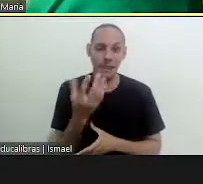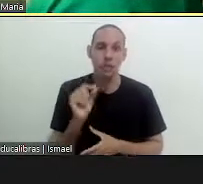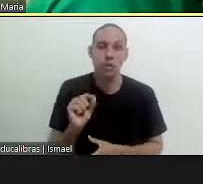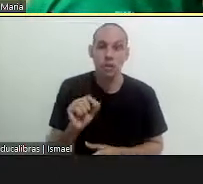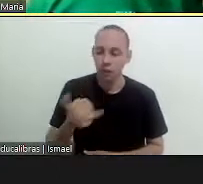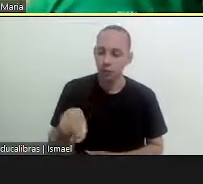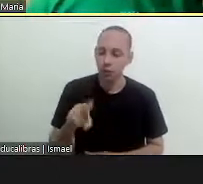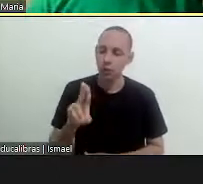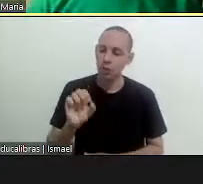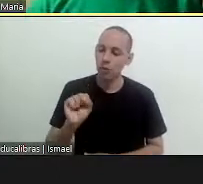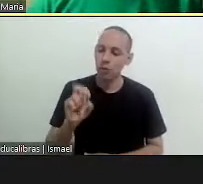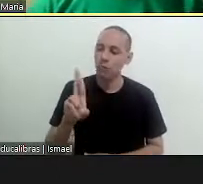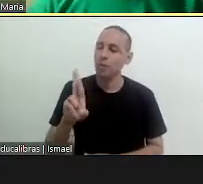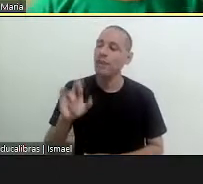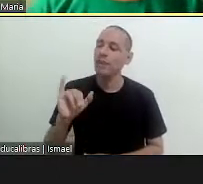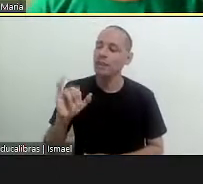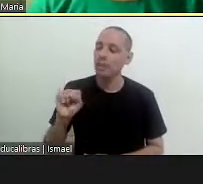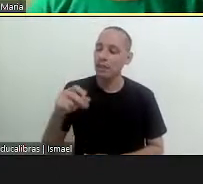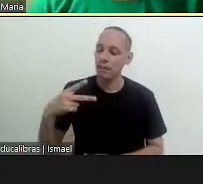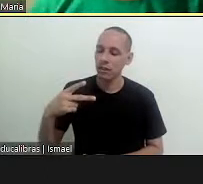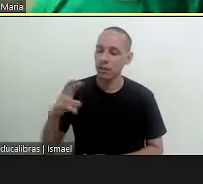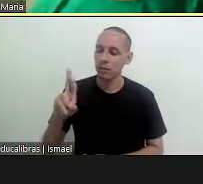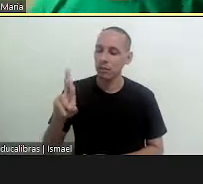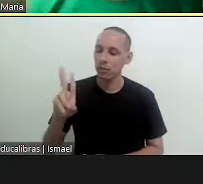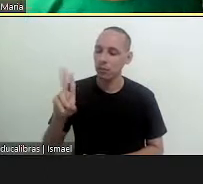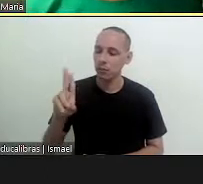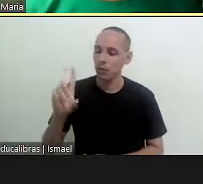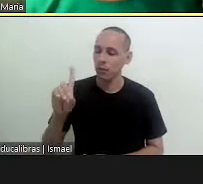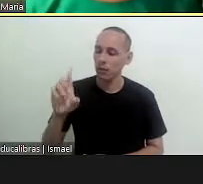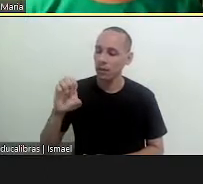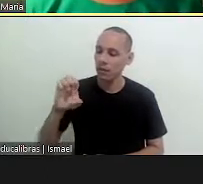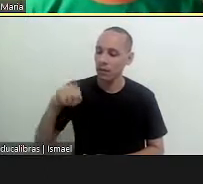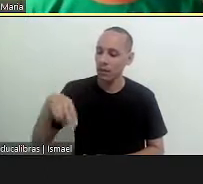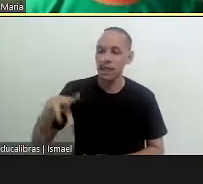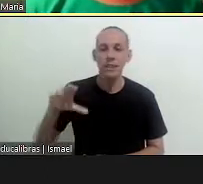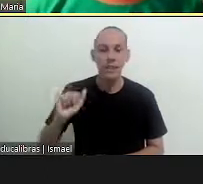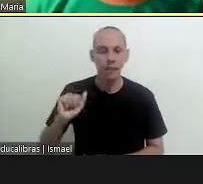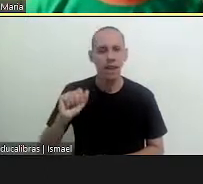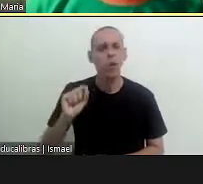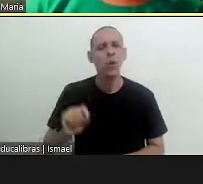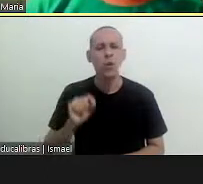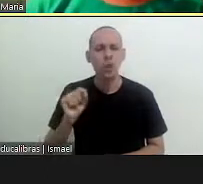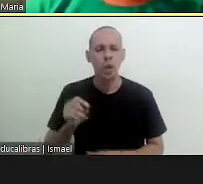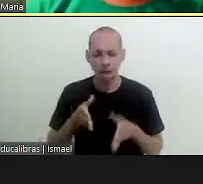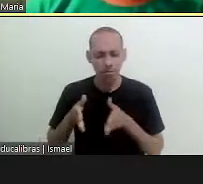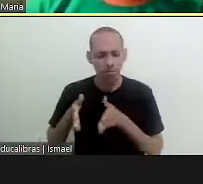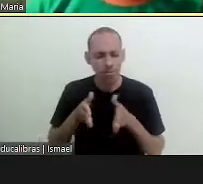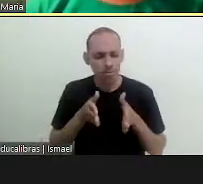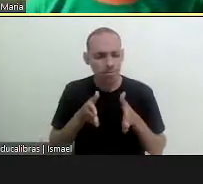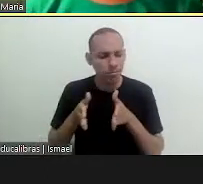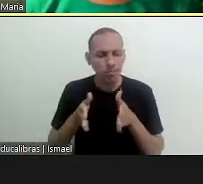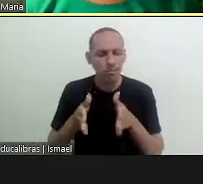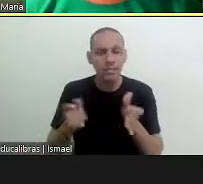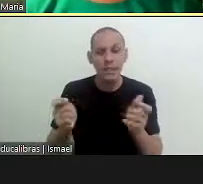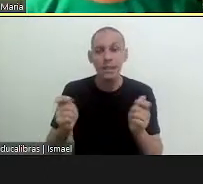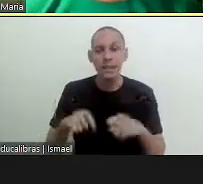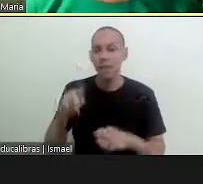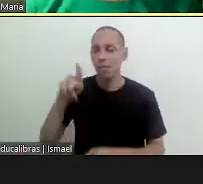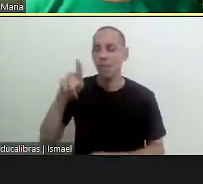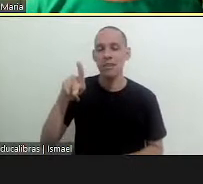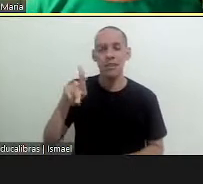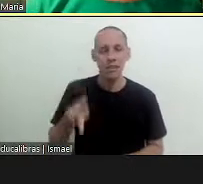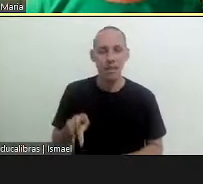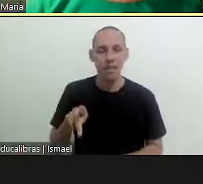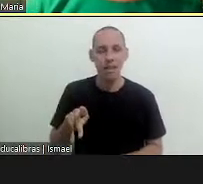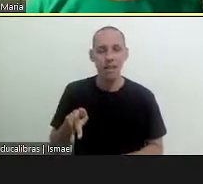this creates a jurisprudence which is interesting and important because it opens a path for you to